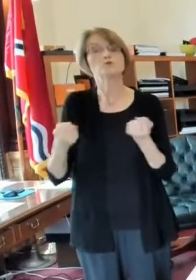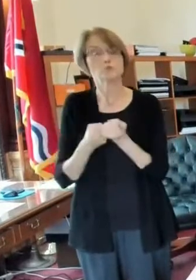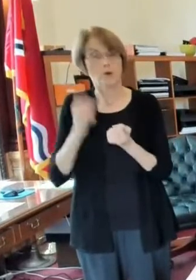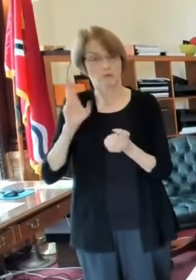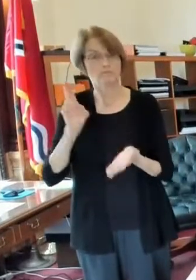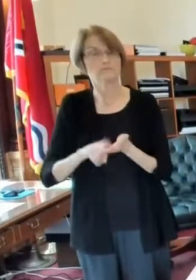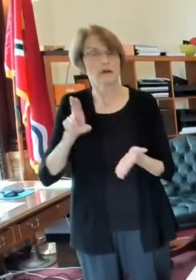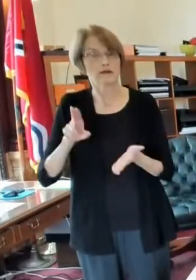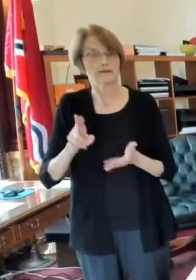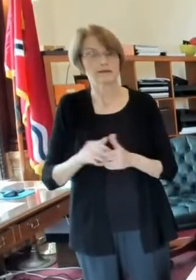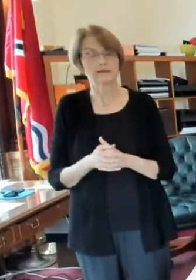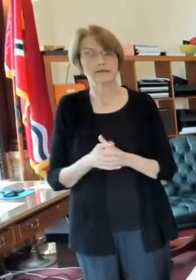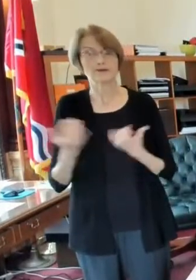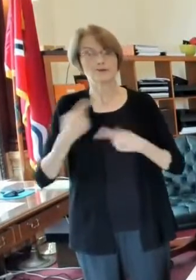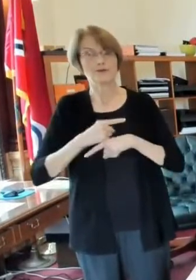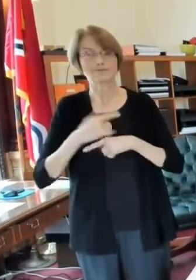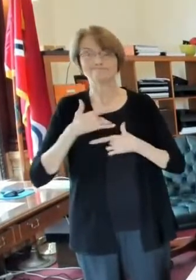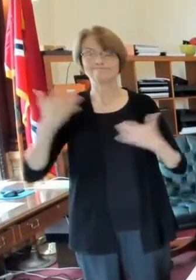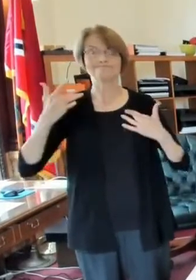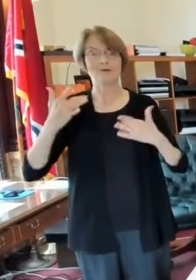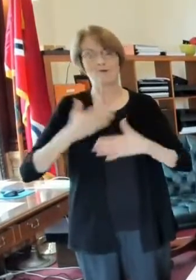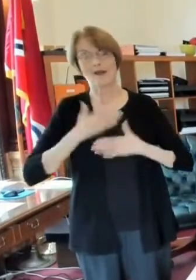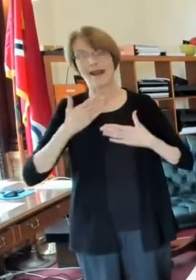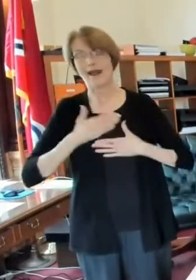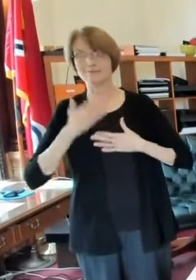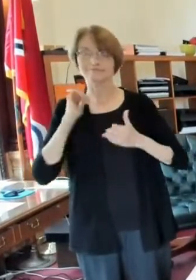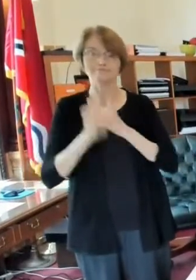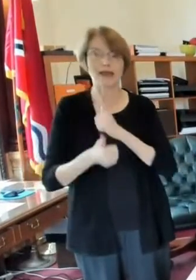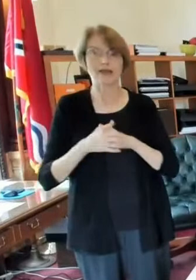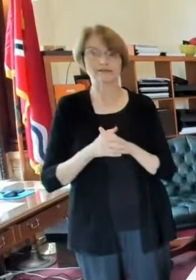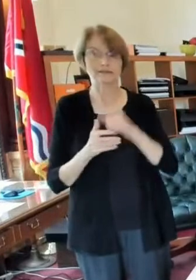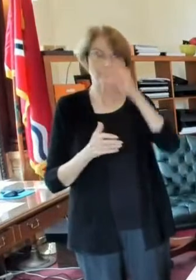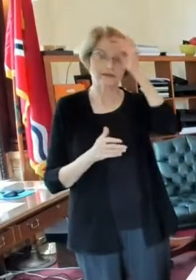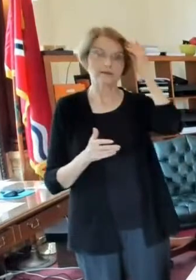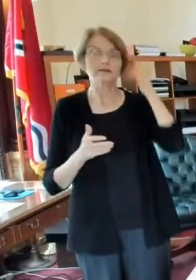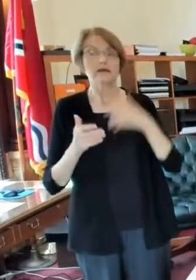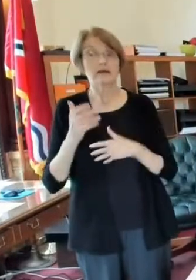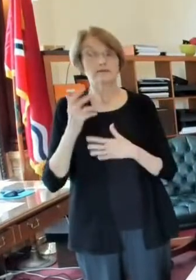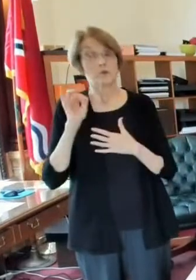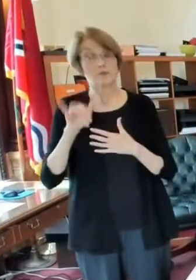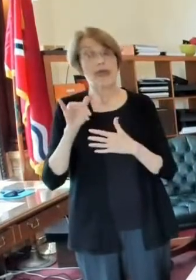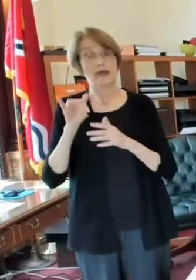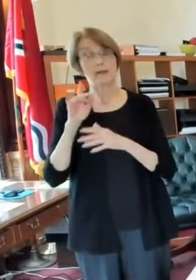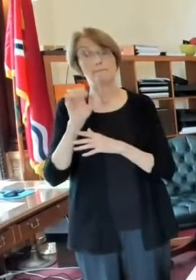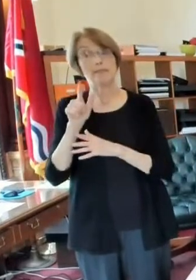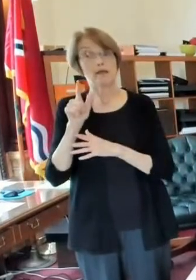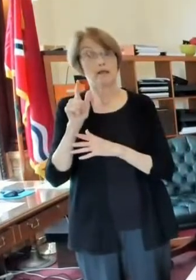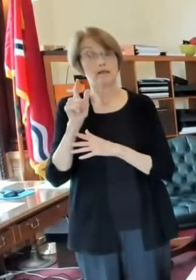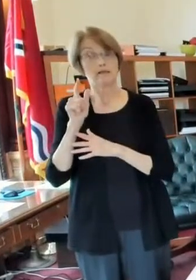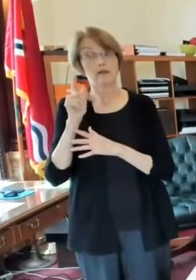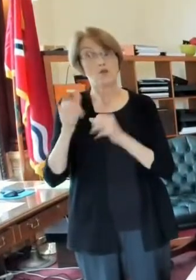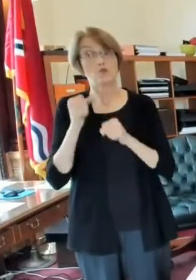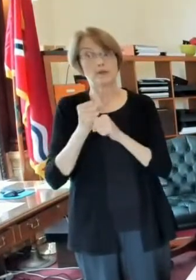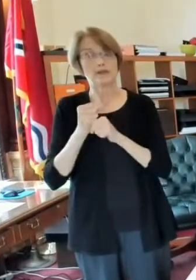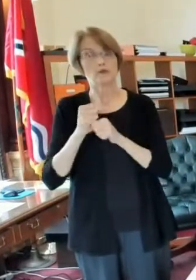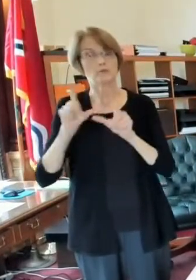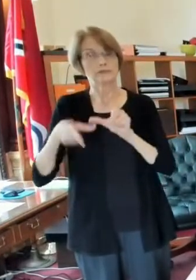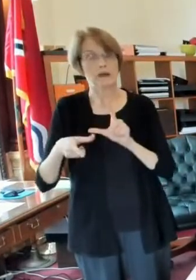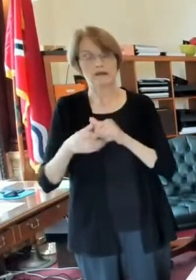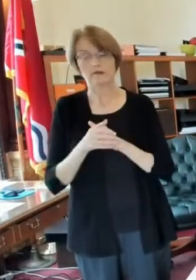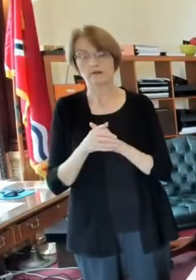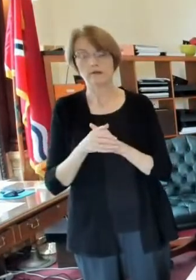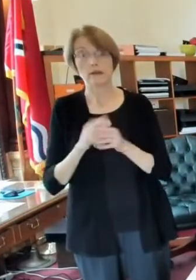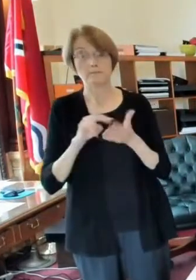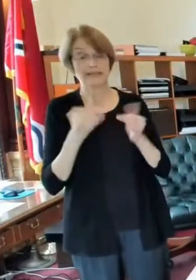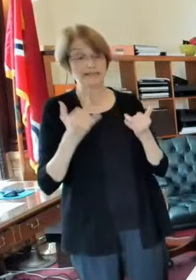we're uh we're happy today that we were able to do that it has a three-year sunset on it meaning anyone who works for the department now or anyone